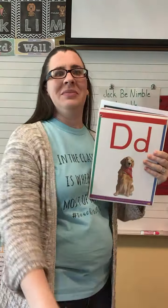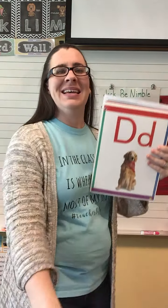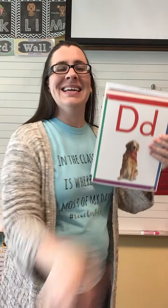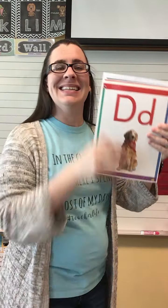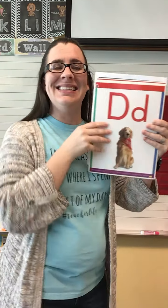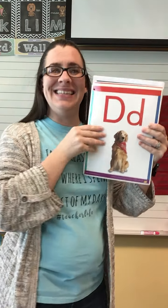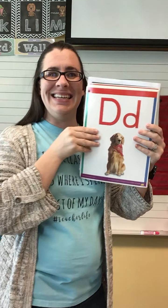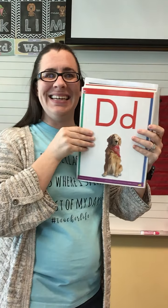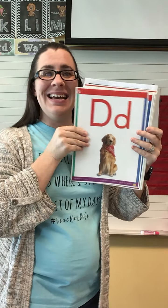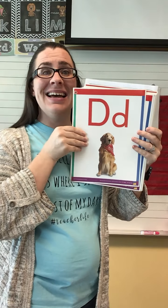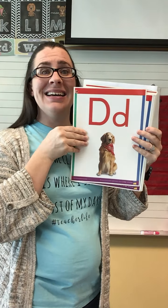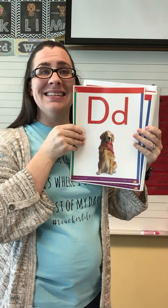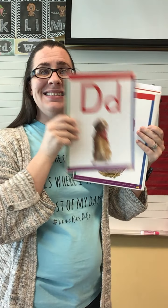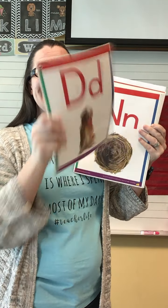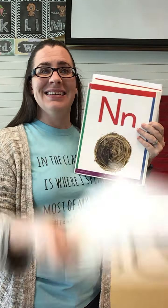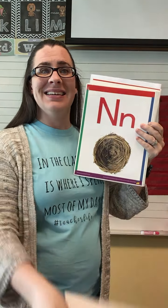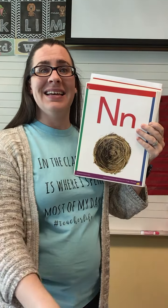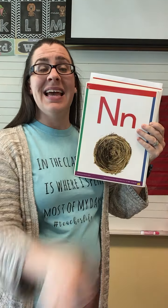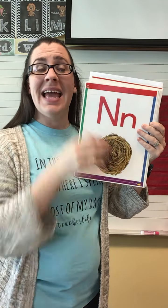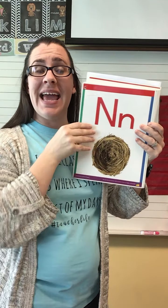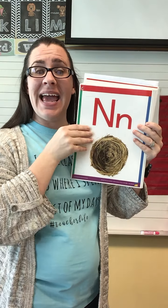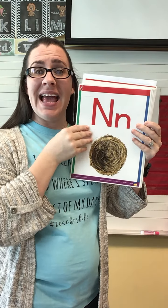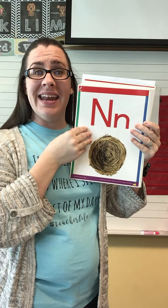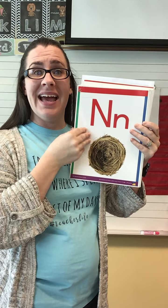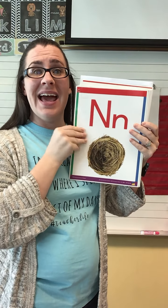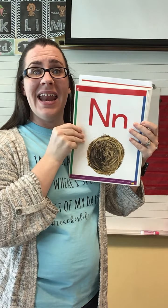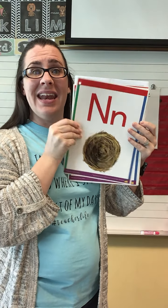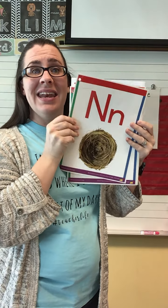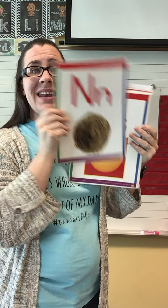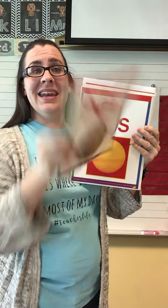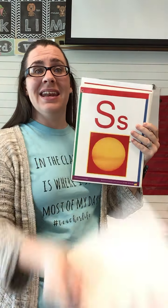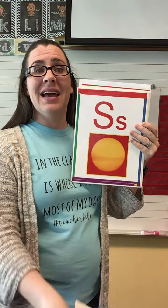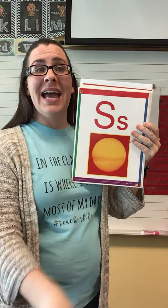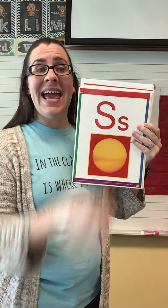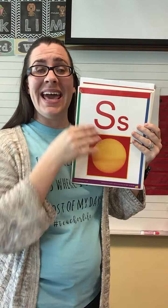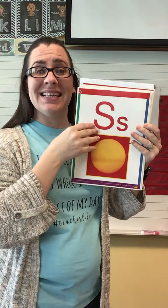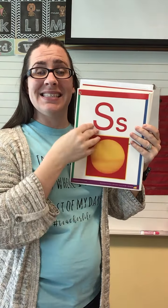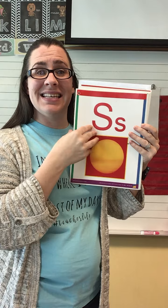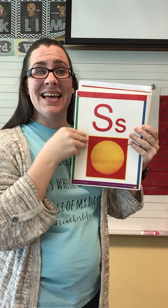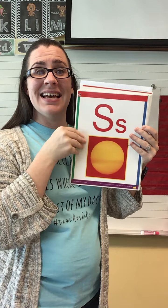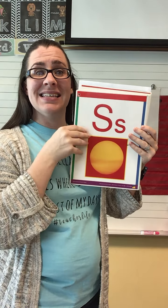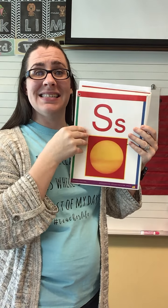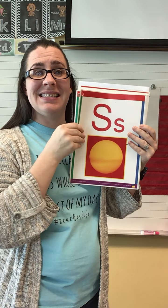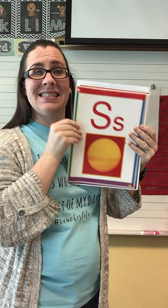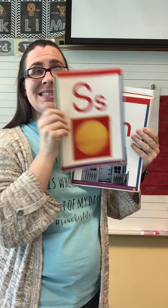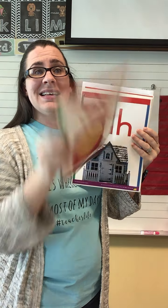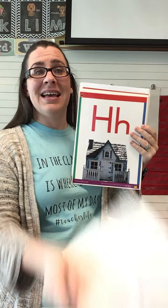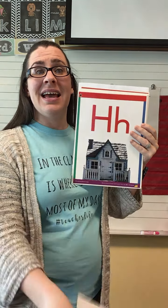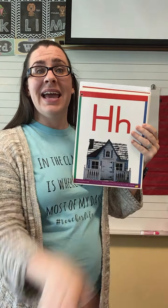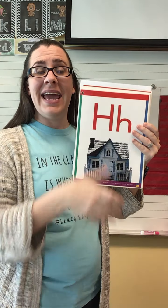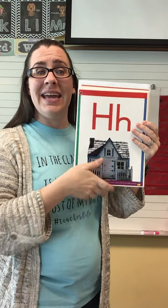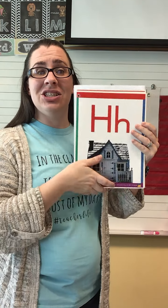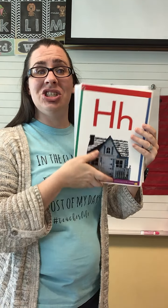D, d, n, n, s, s, h,